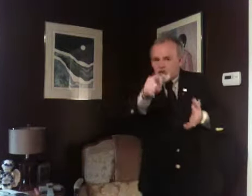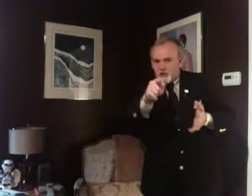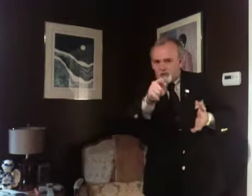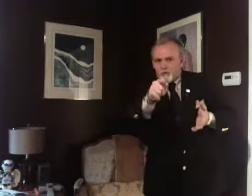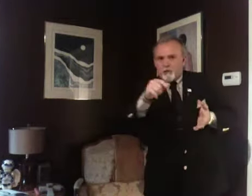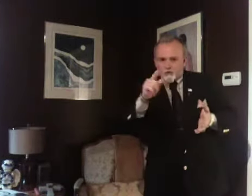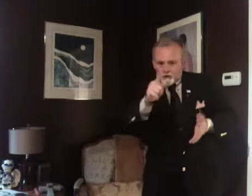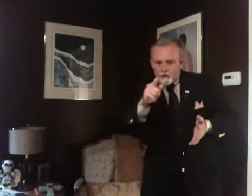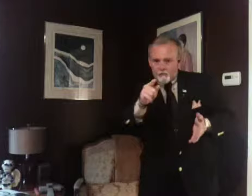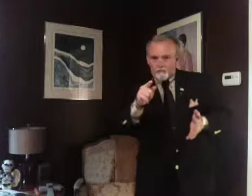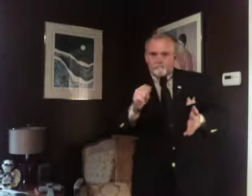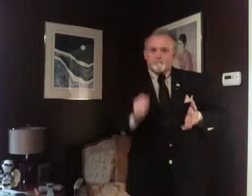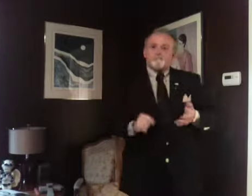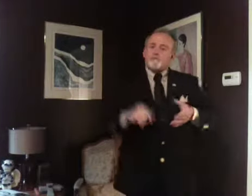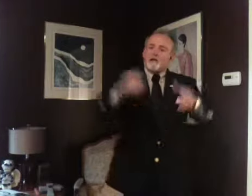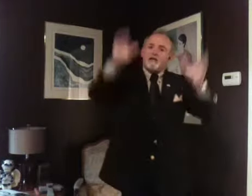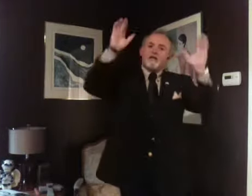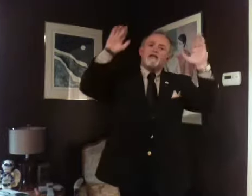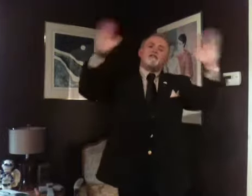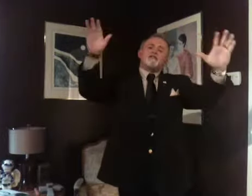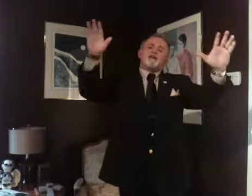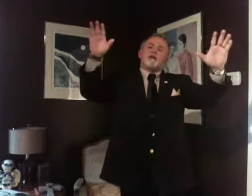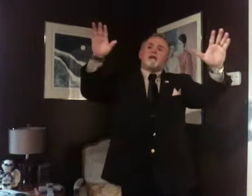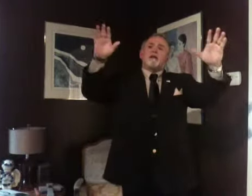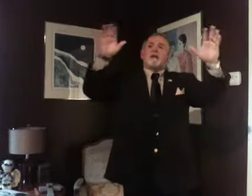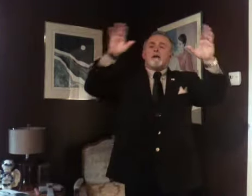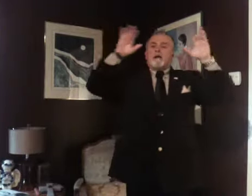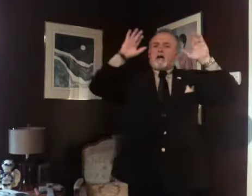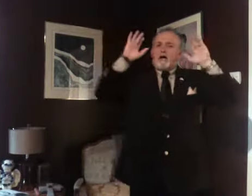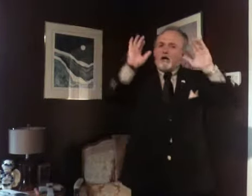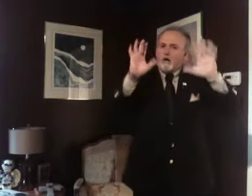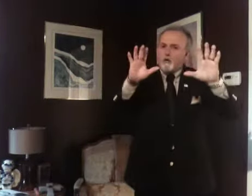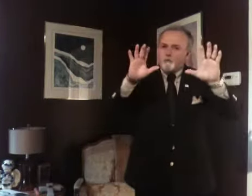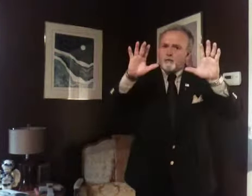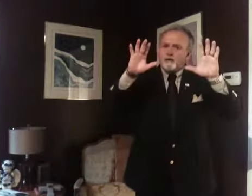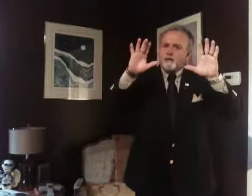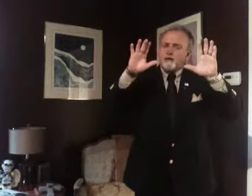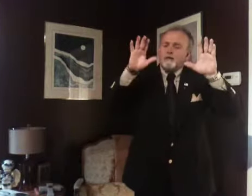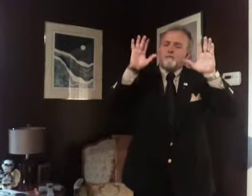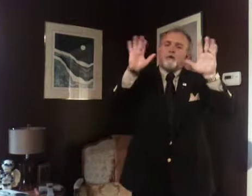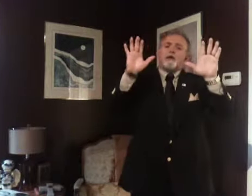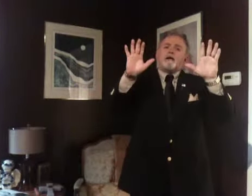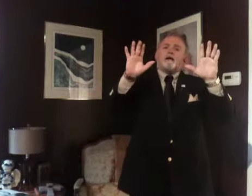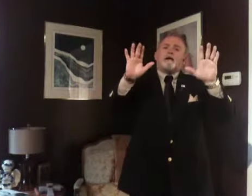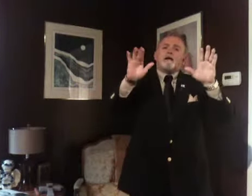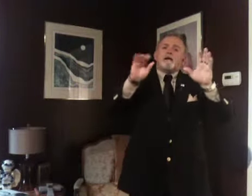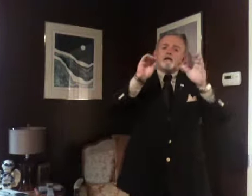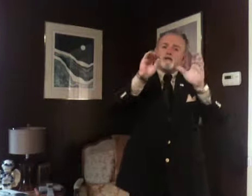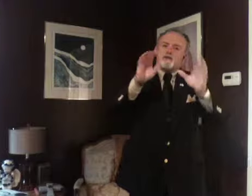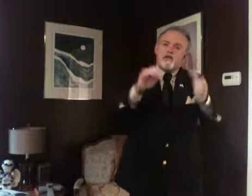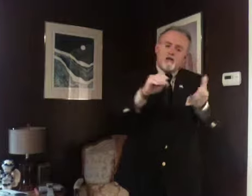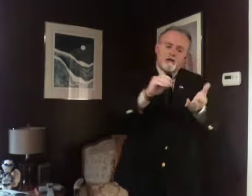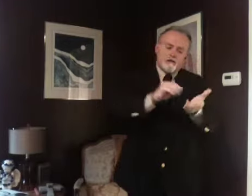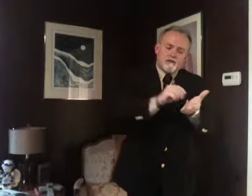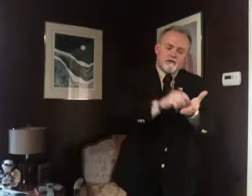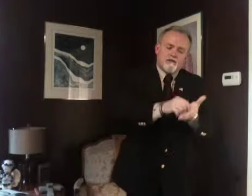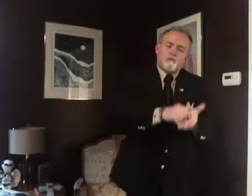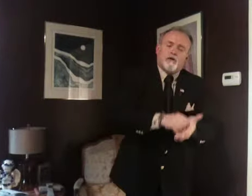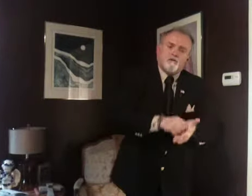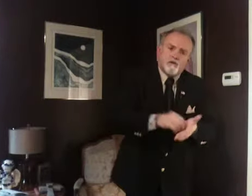you grow. Ladies and gentlemen, I hope and pray that you take what I've